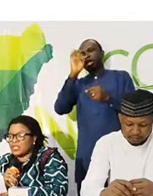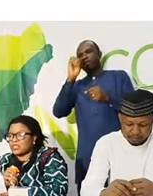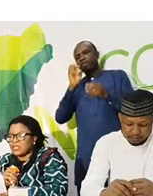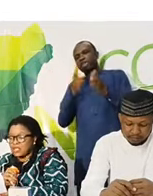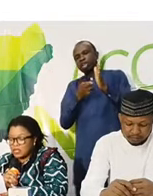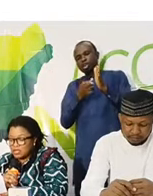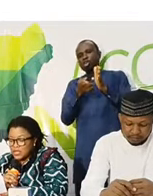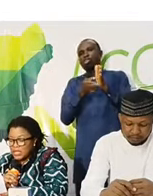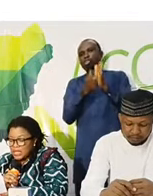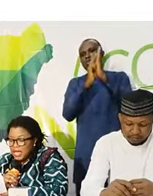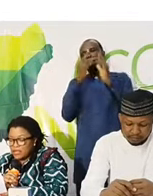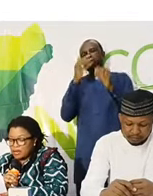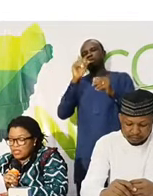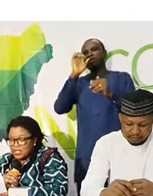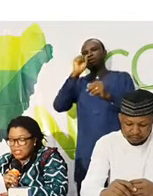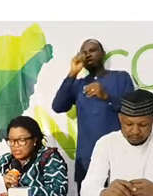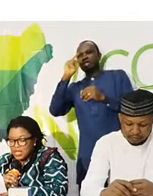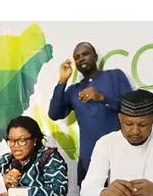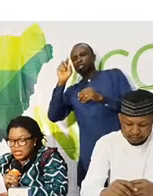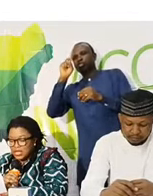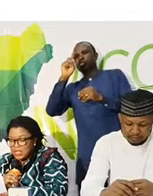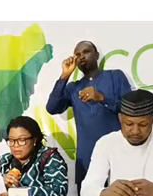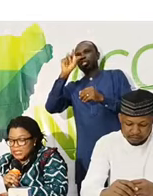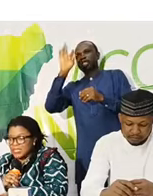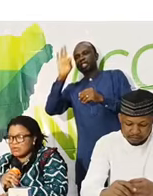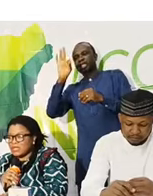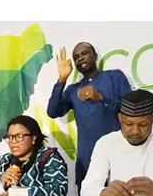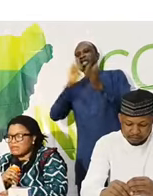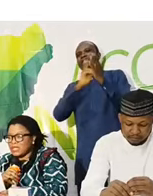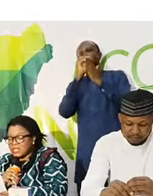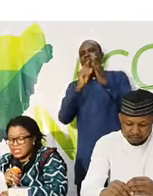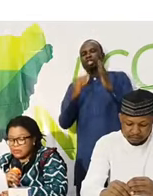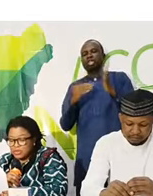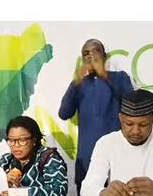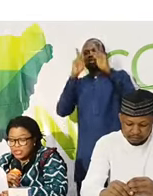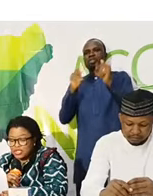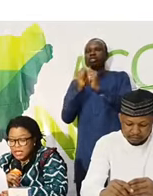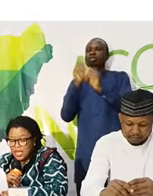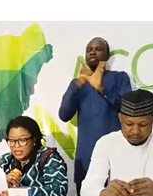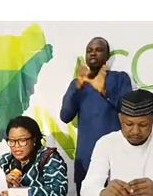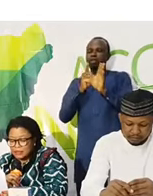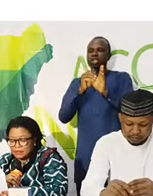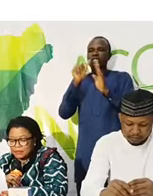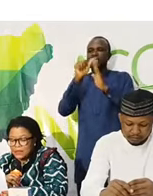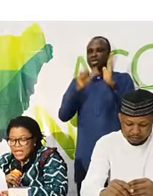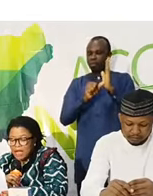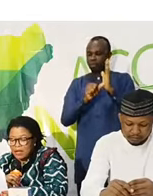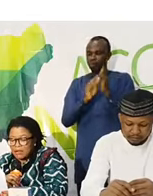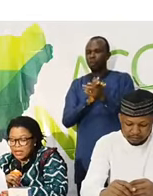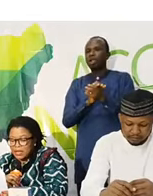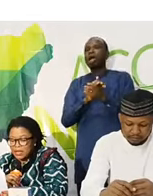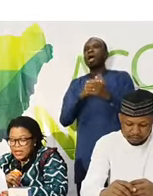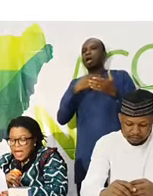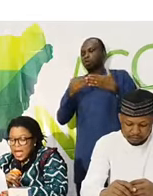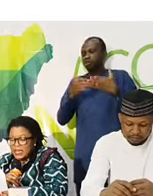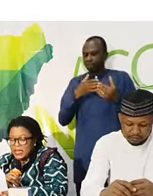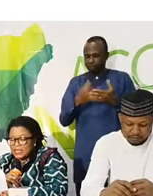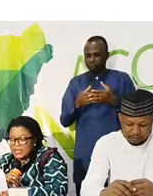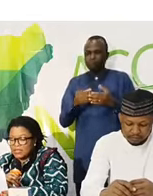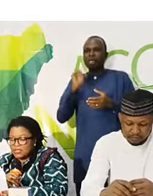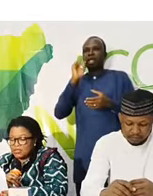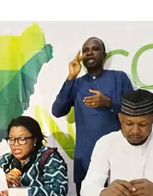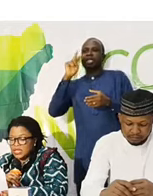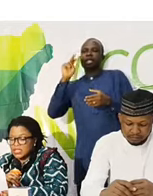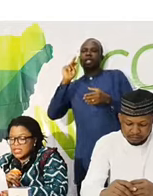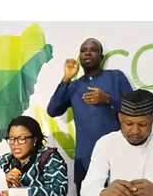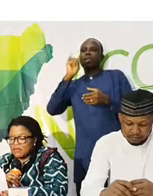Section 29 of the Discrimination Against Persons with Disabilities Prohibition Act. However, ILEC